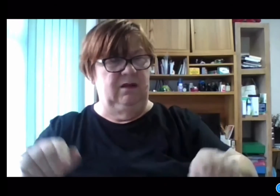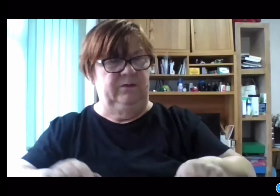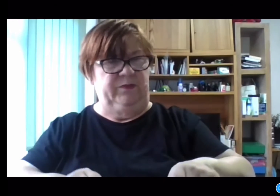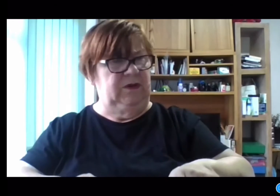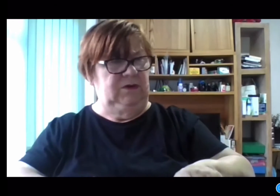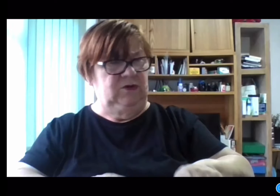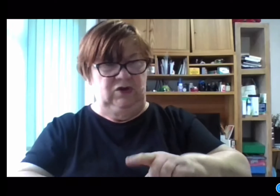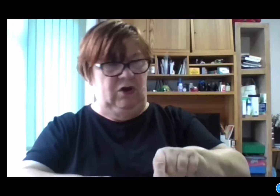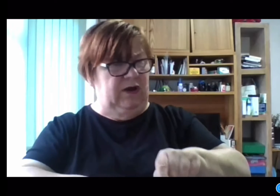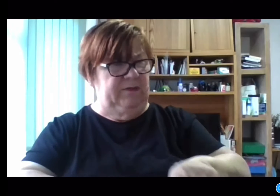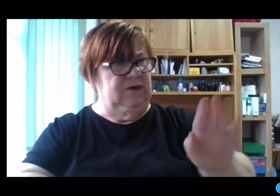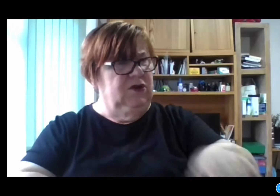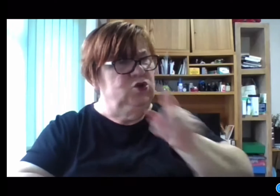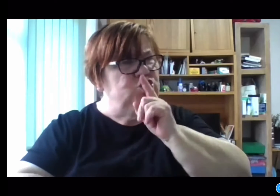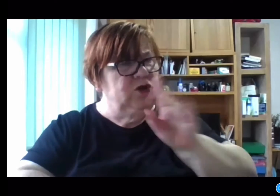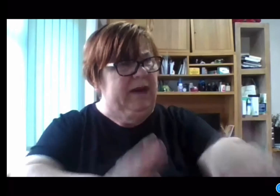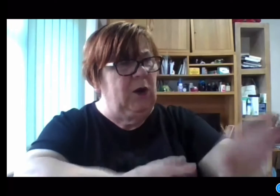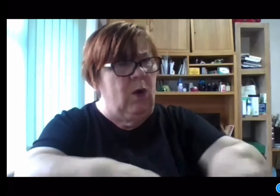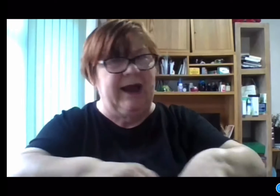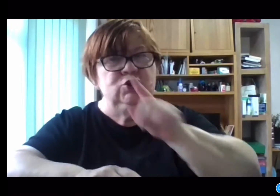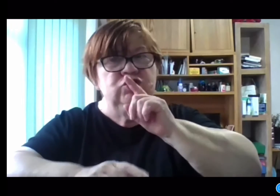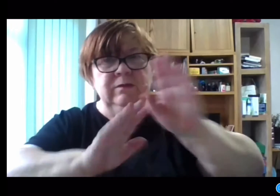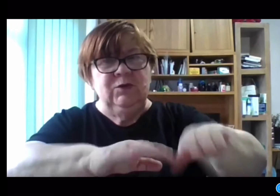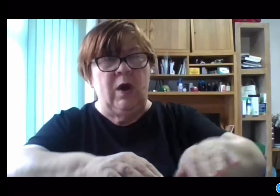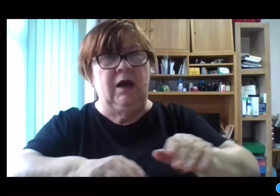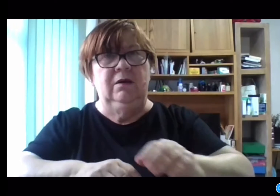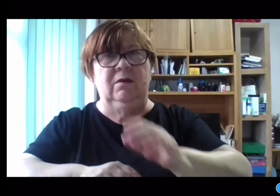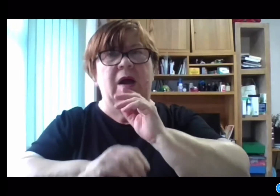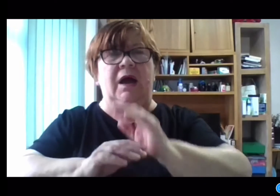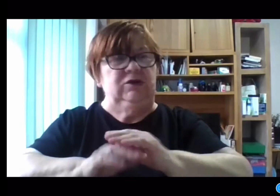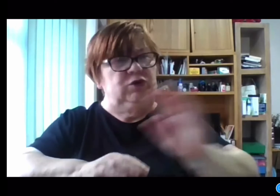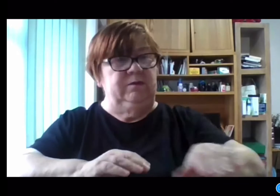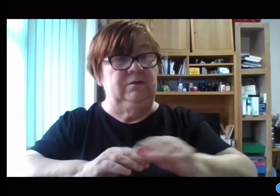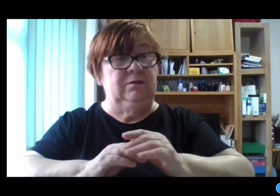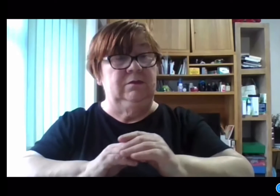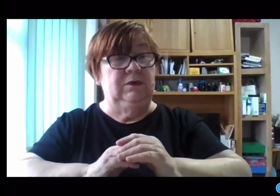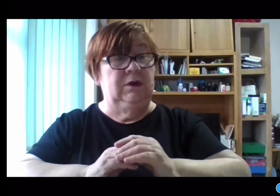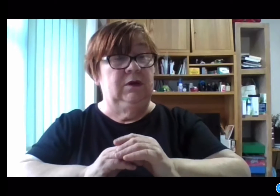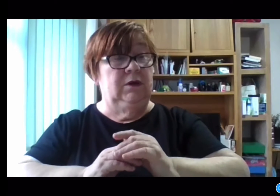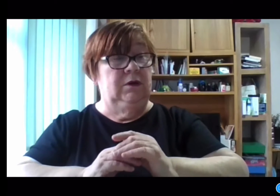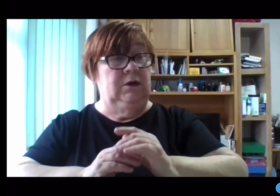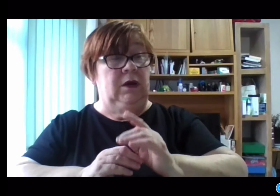But the people turned to Bartimaeus and said, shush, be quiet. You should shut up.